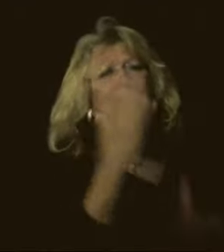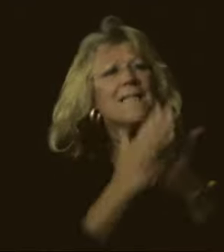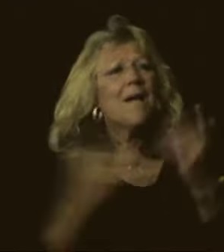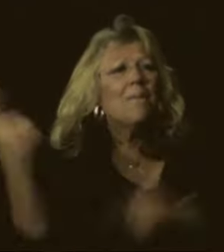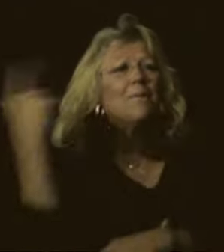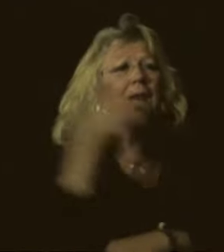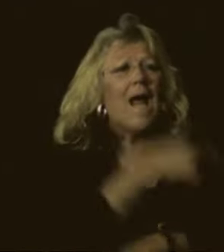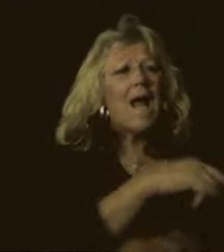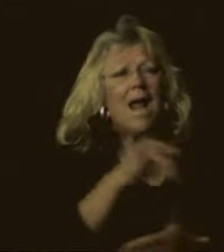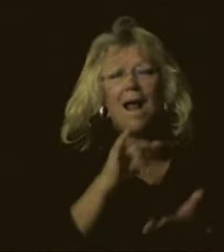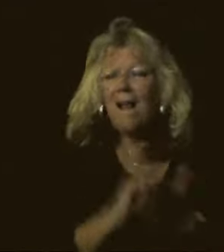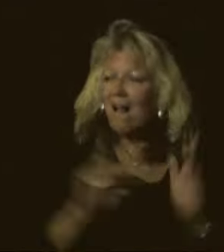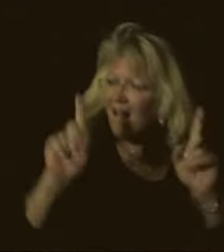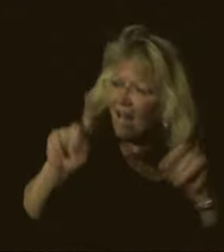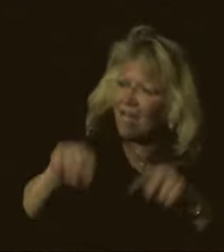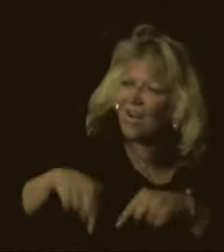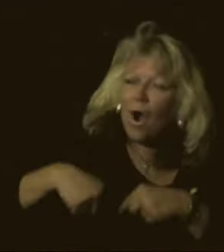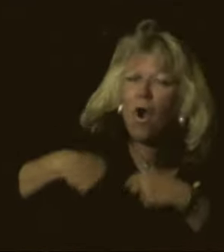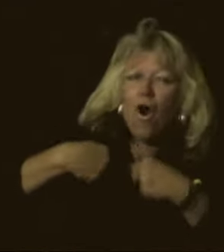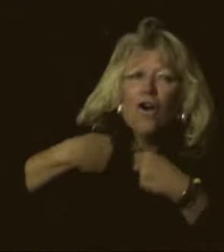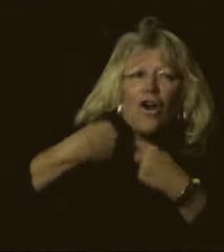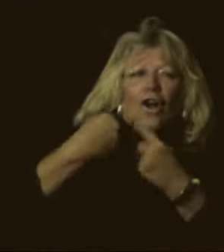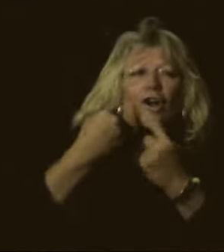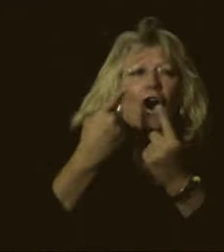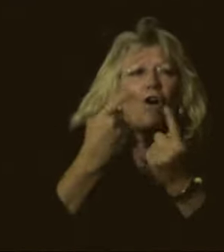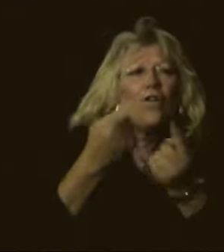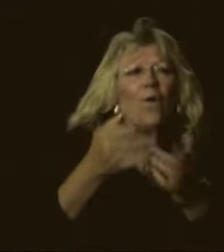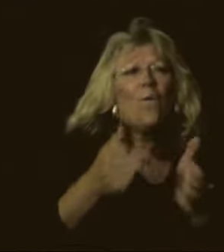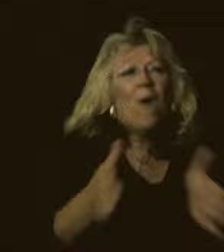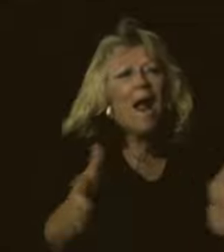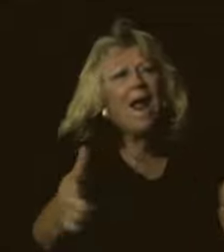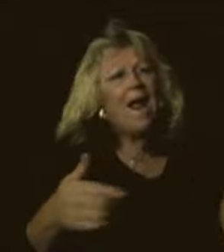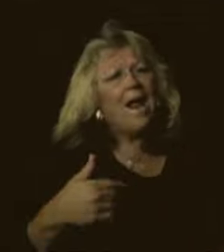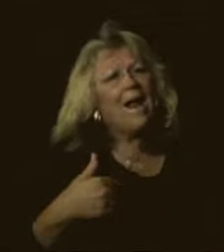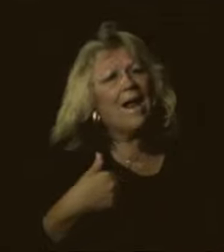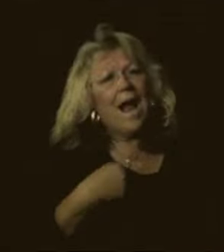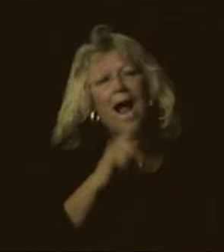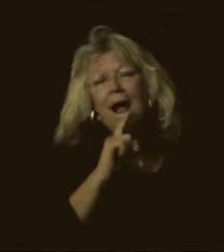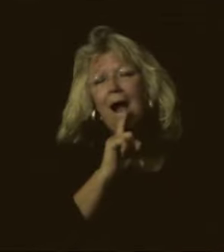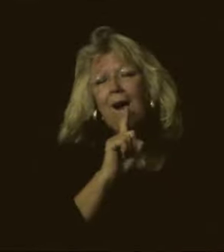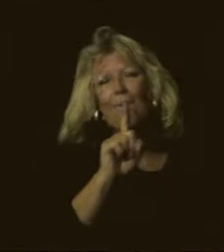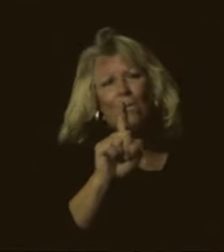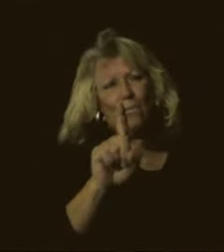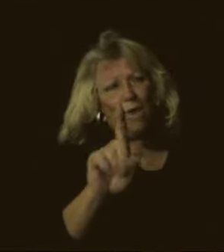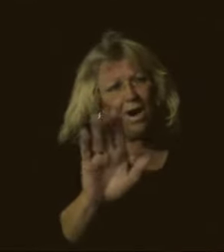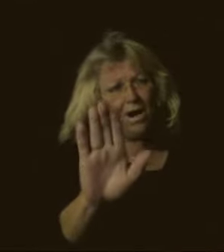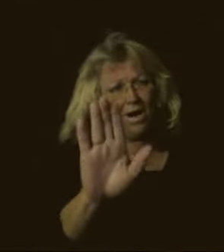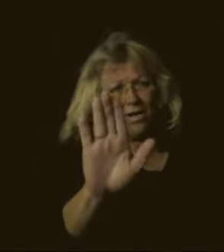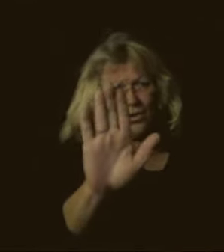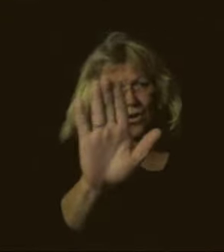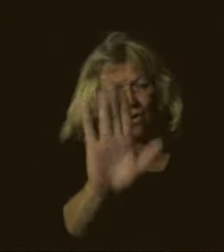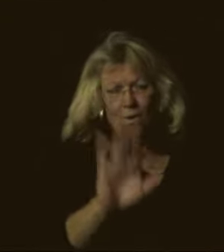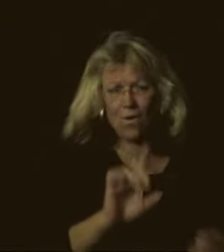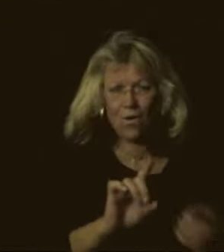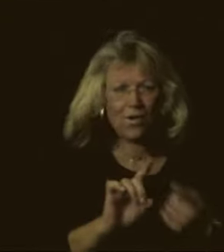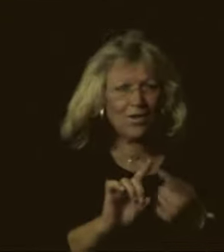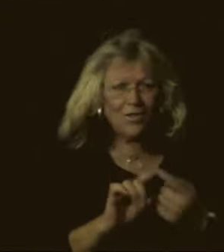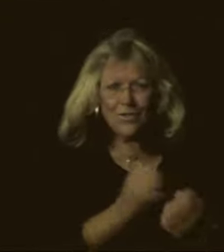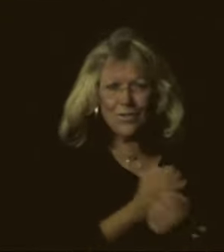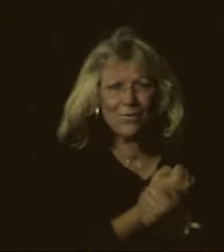someday, the honor of the rain I was yours to